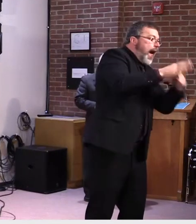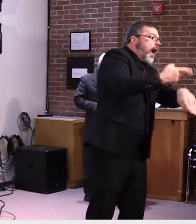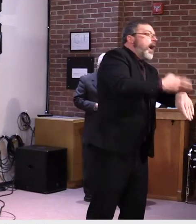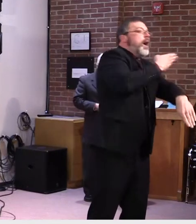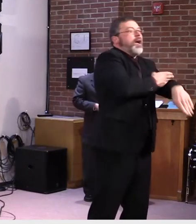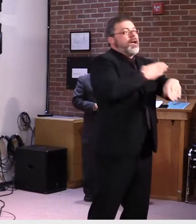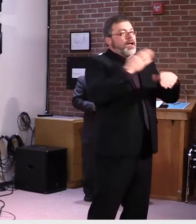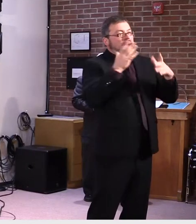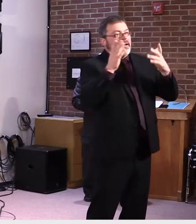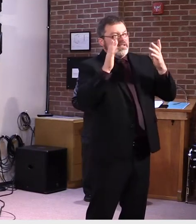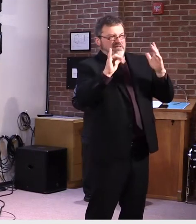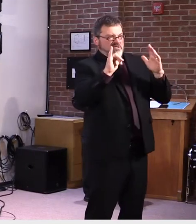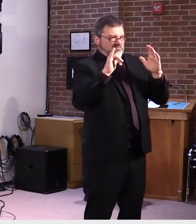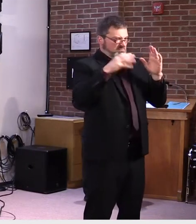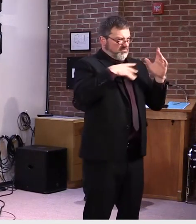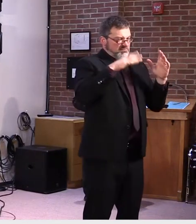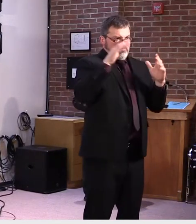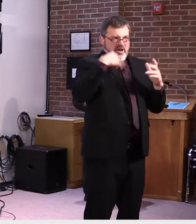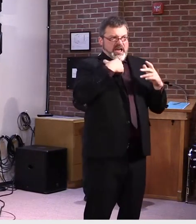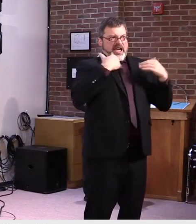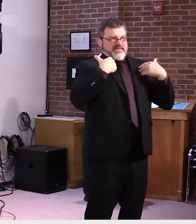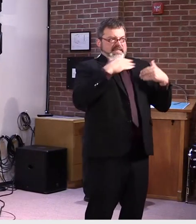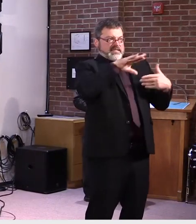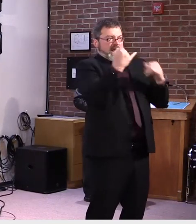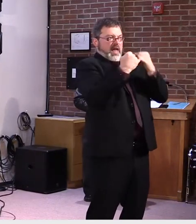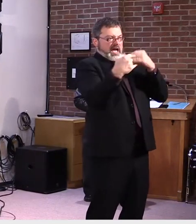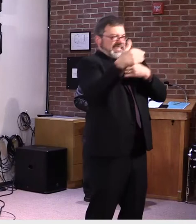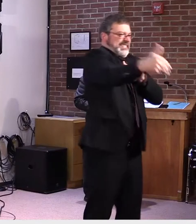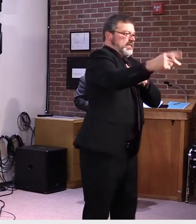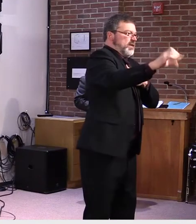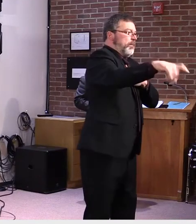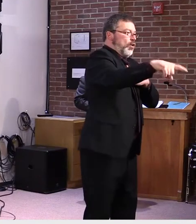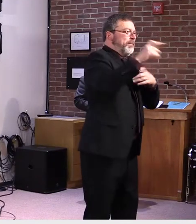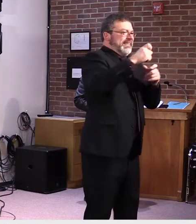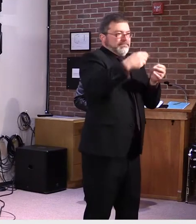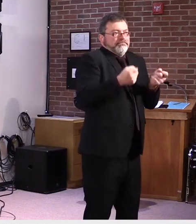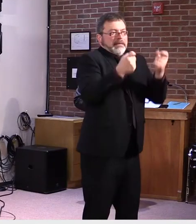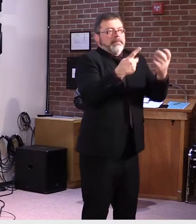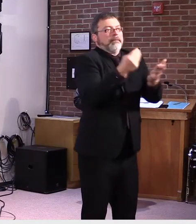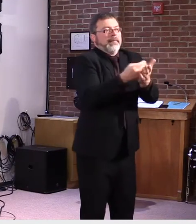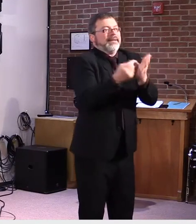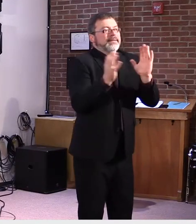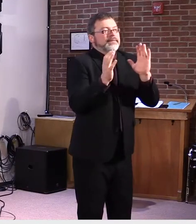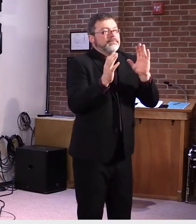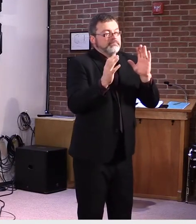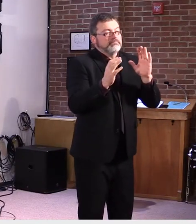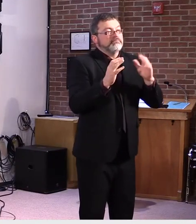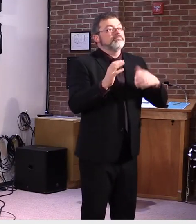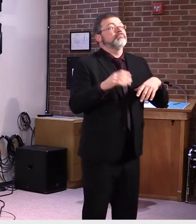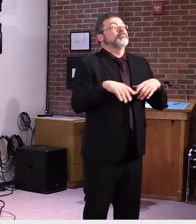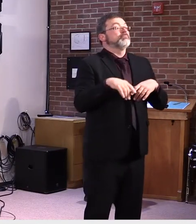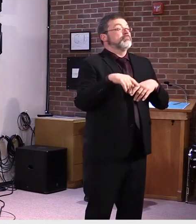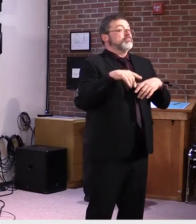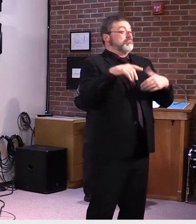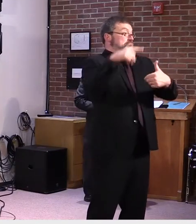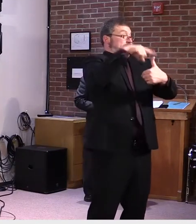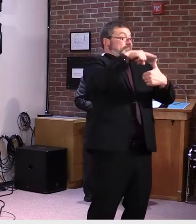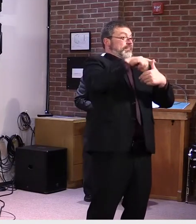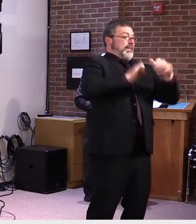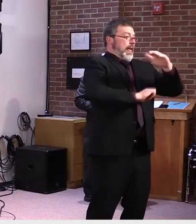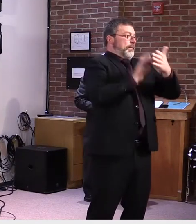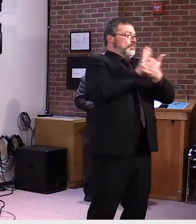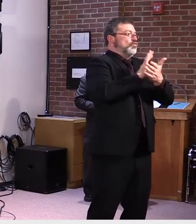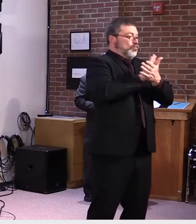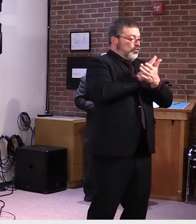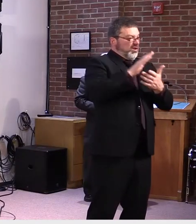Second pot of funds, ESSER, the elementary secondary school emergency relief, is about 30 million dollars and those funds are awarded directly to